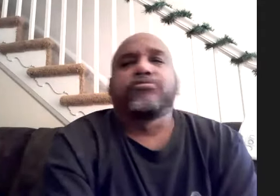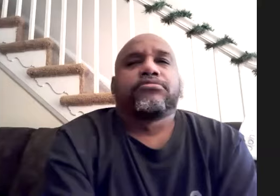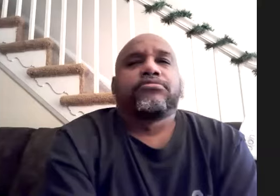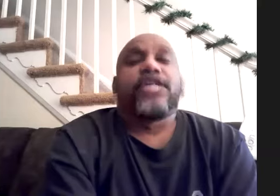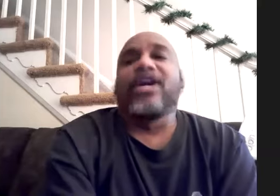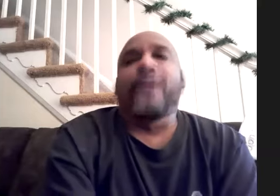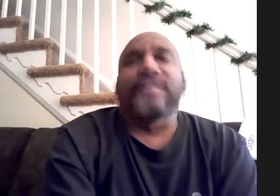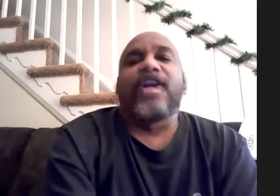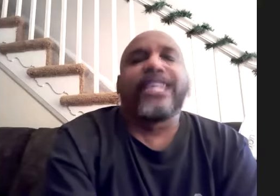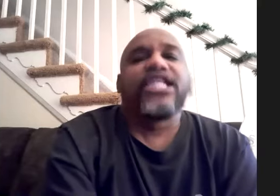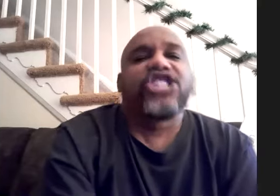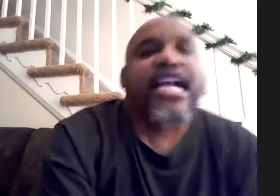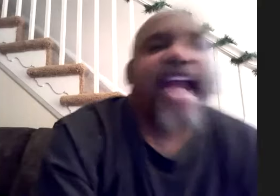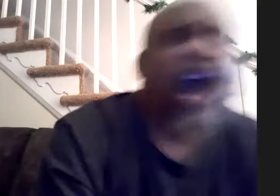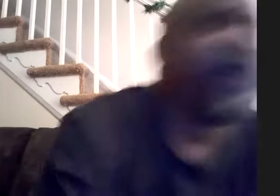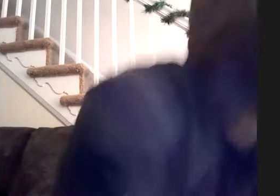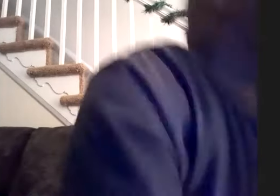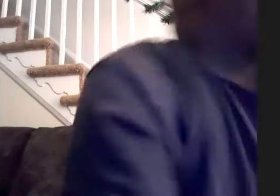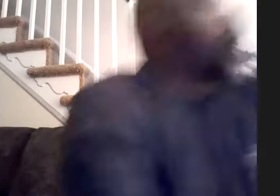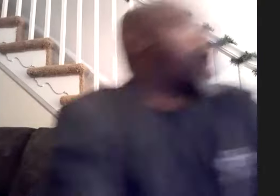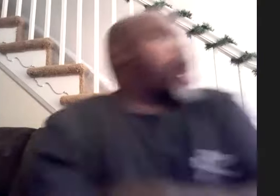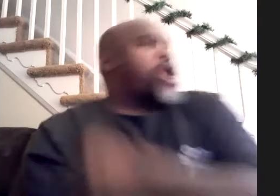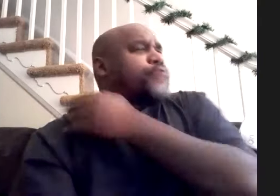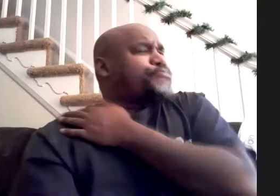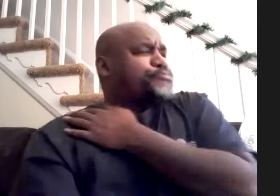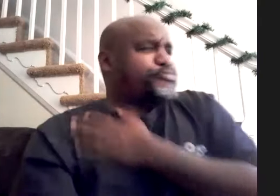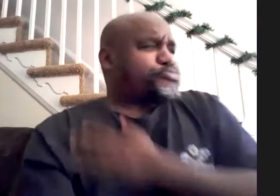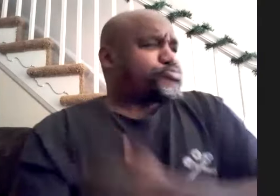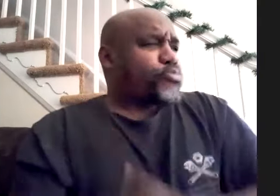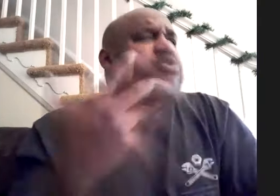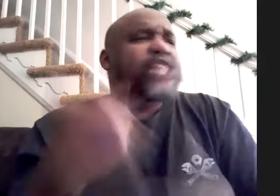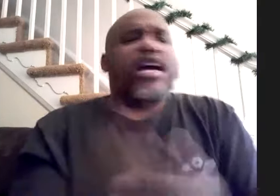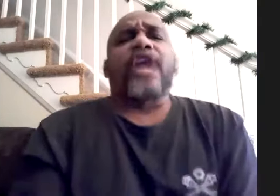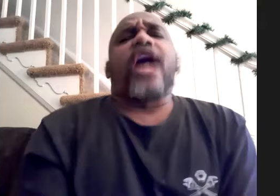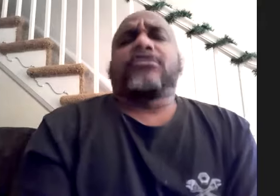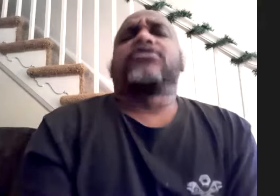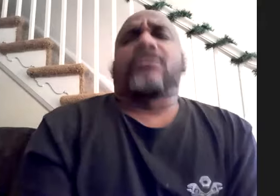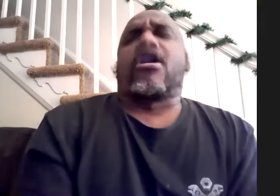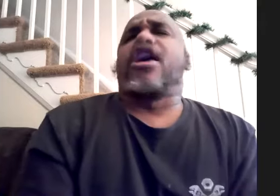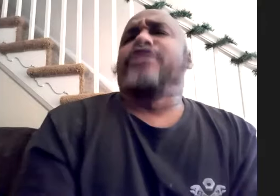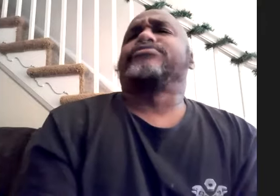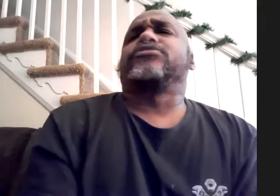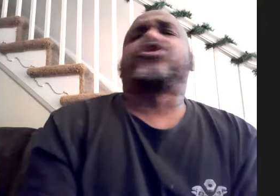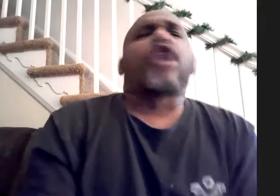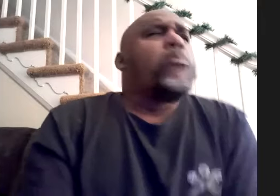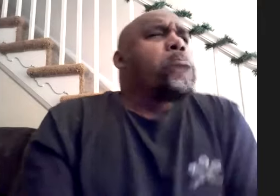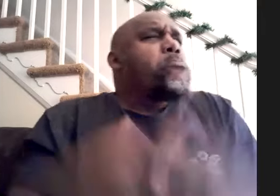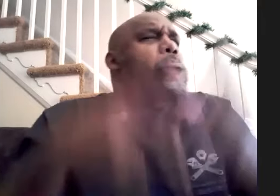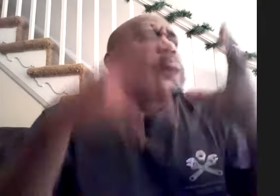yeah you got to put that on i need to check that out and um it's like okay all right so but yeah